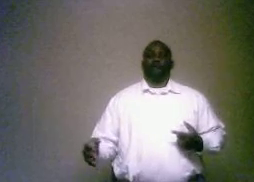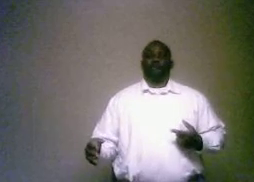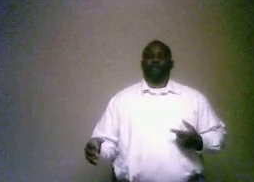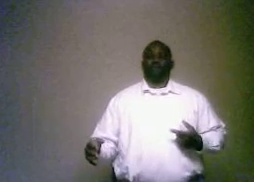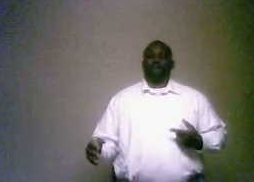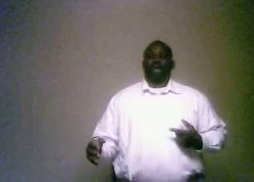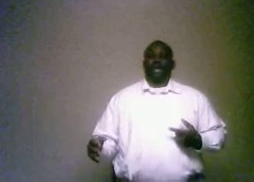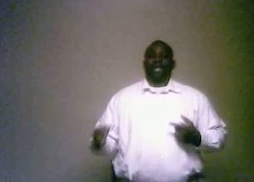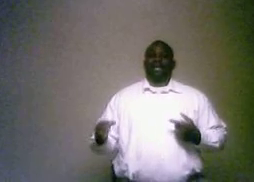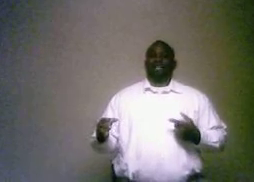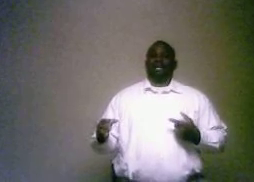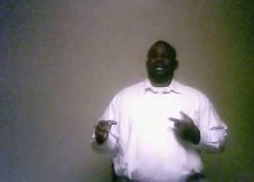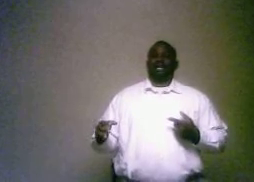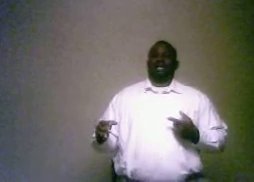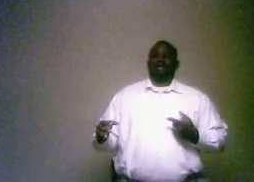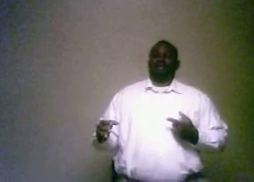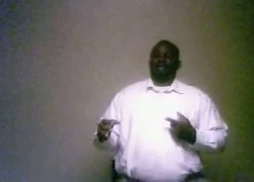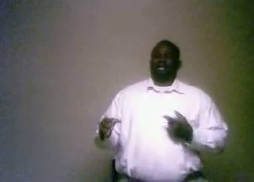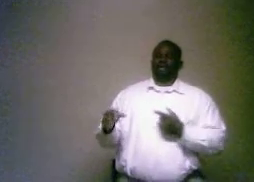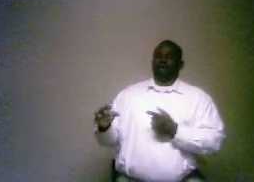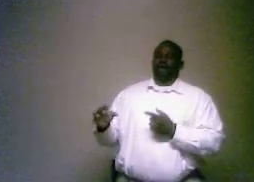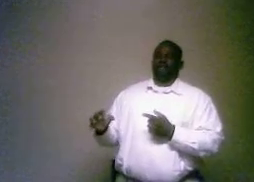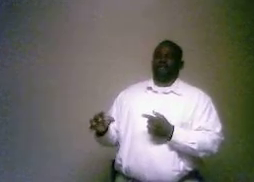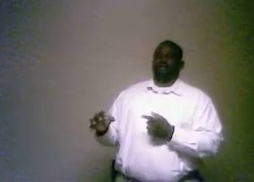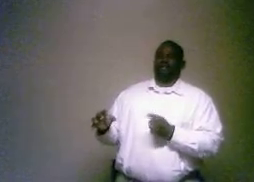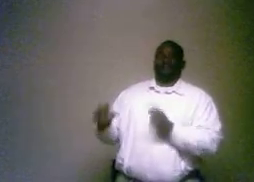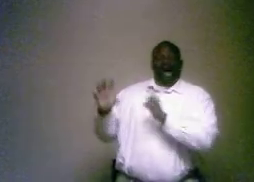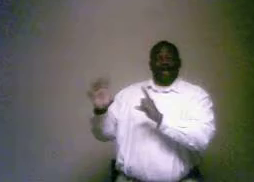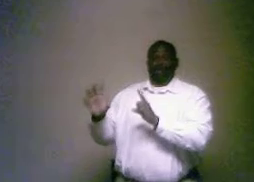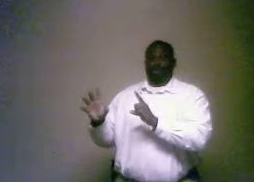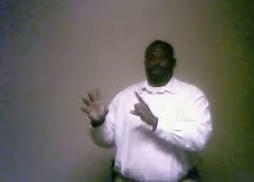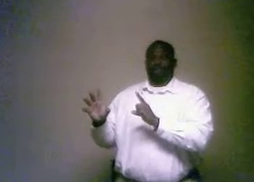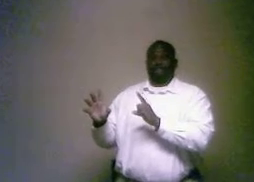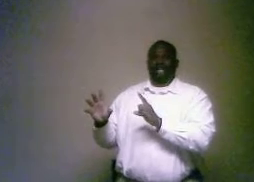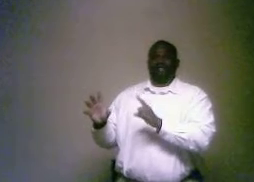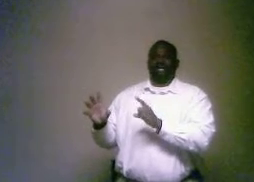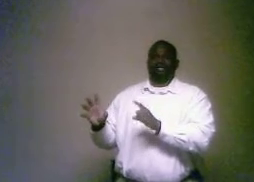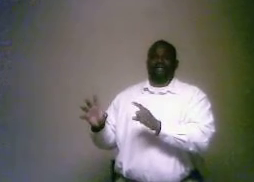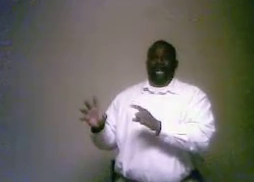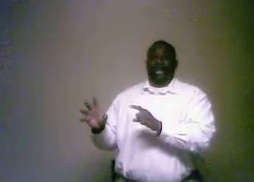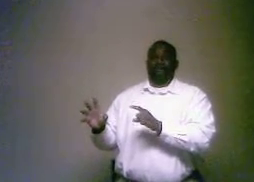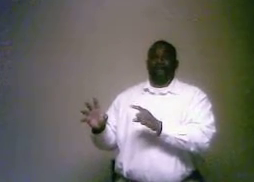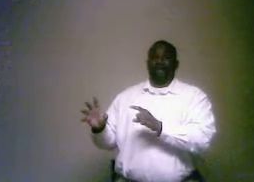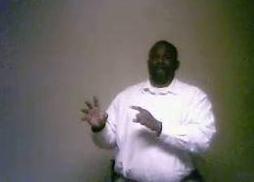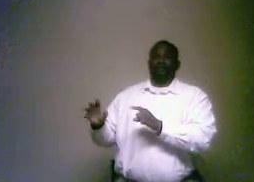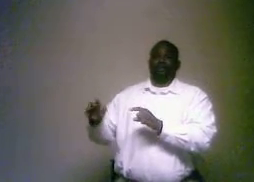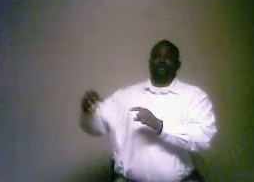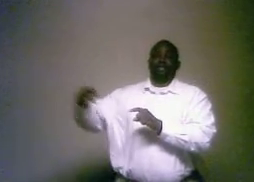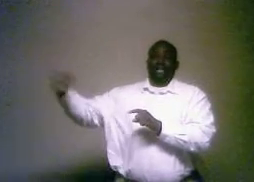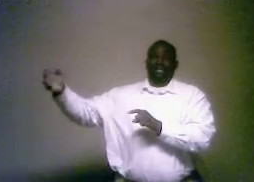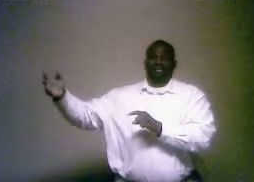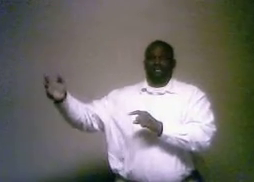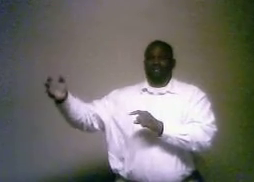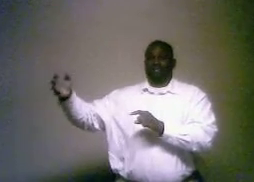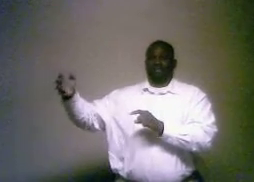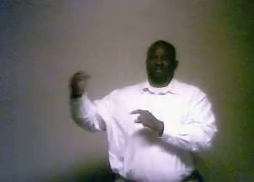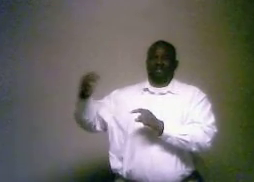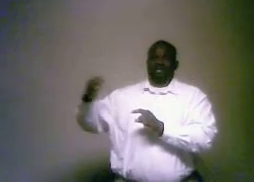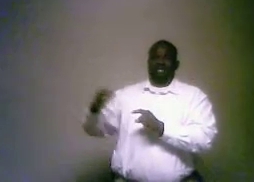and let's see the instructions, the final instructions that Jesus gave before his ascension. This is, this is his